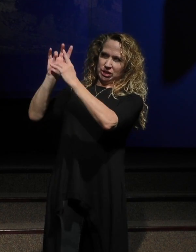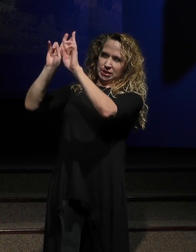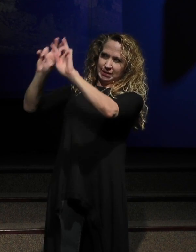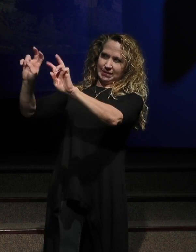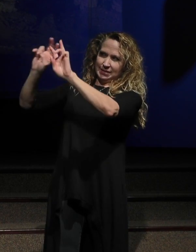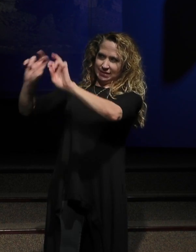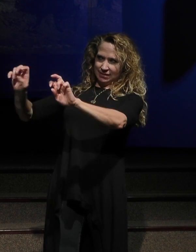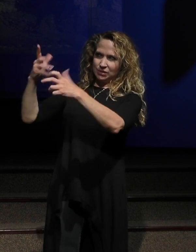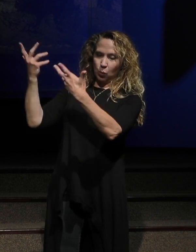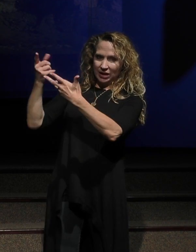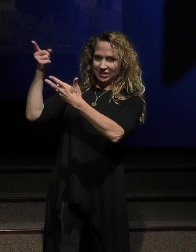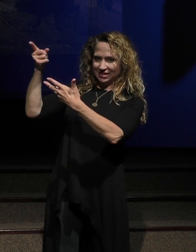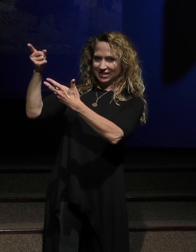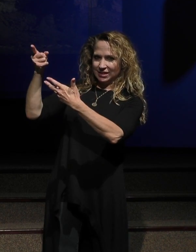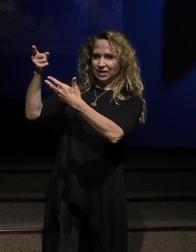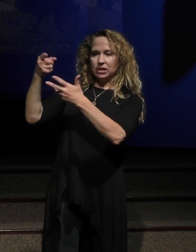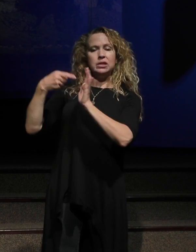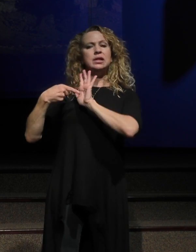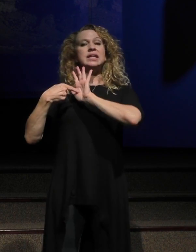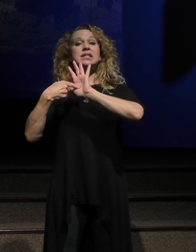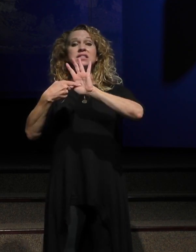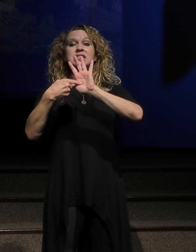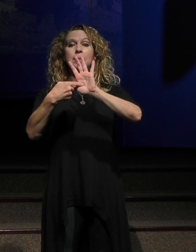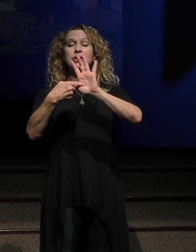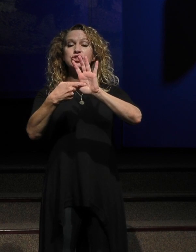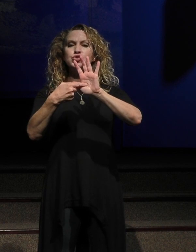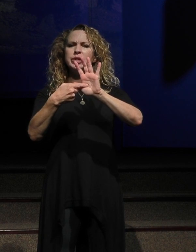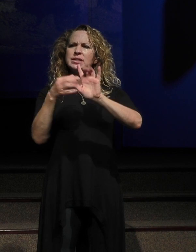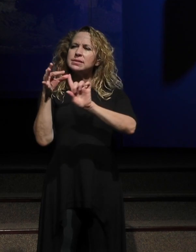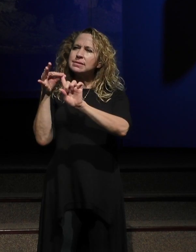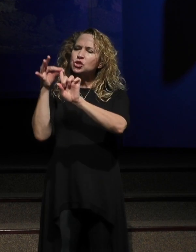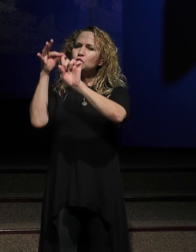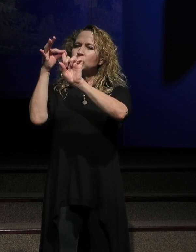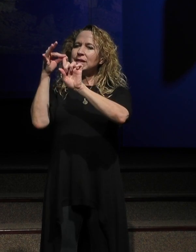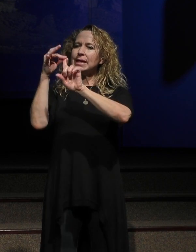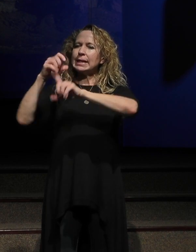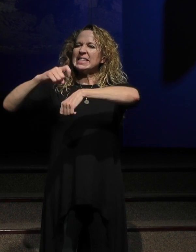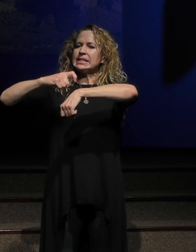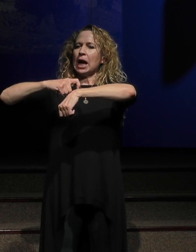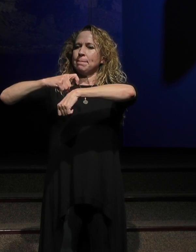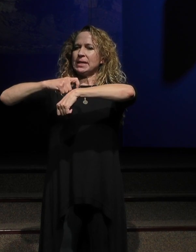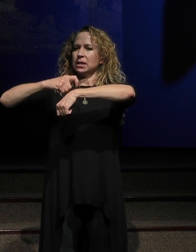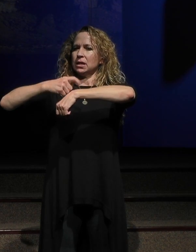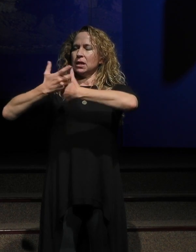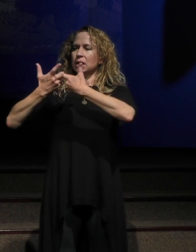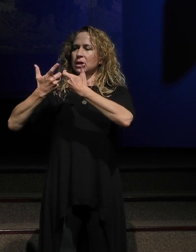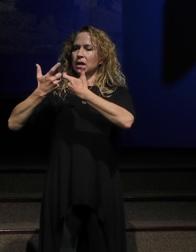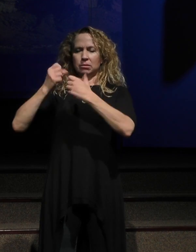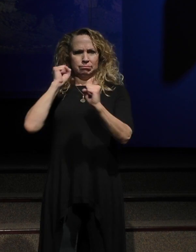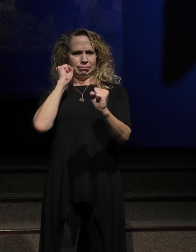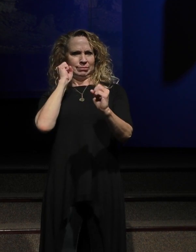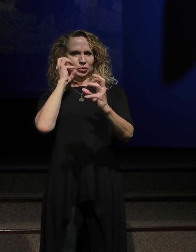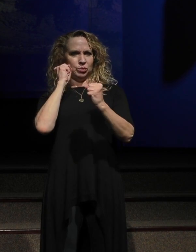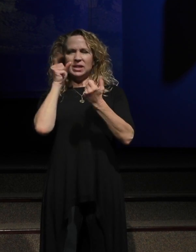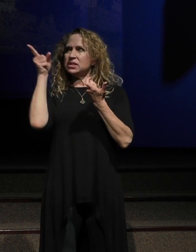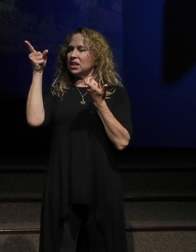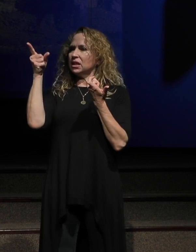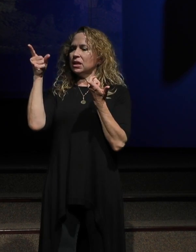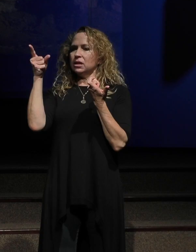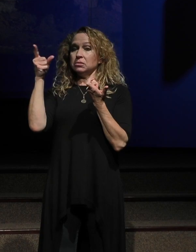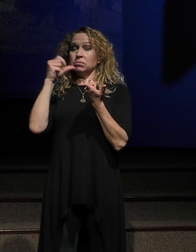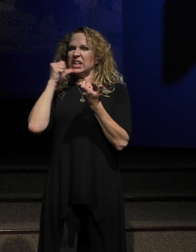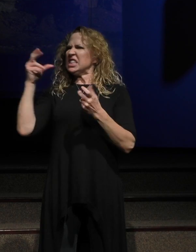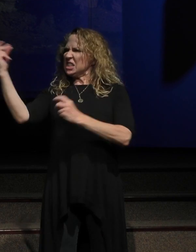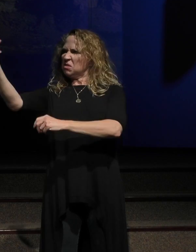strength is that Jesus demonstrates a unique timing, a unique timing. It's surprising to me that Jesus doesn't go to